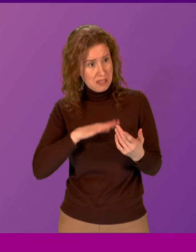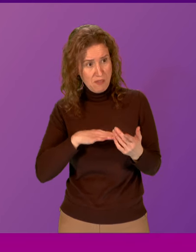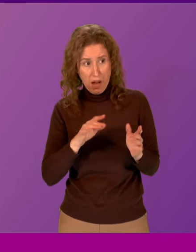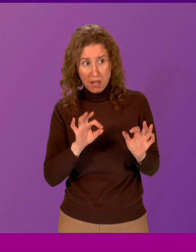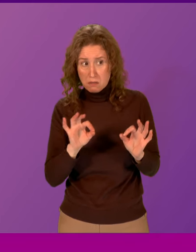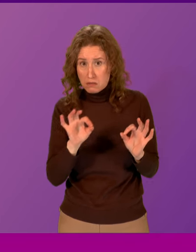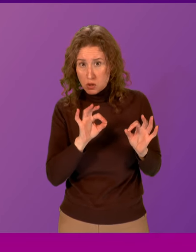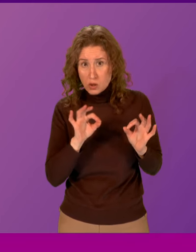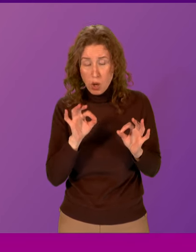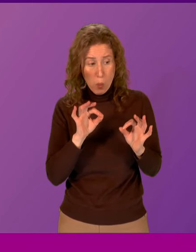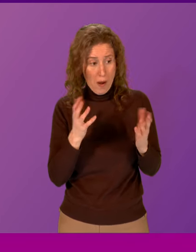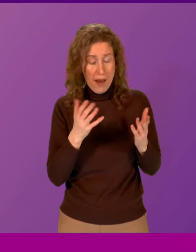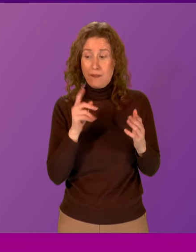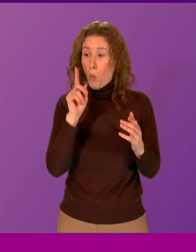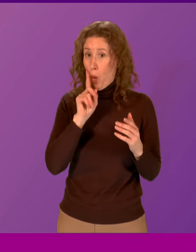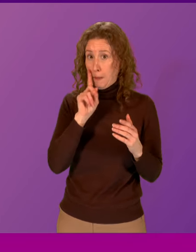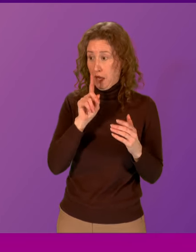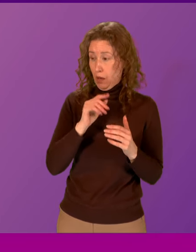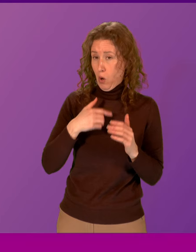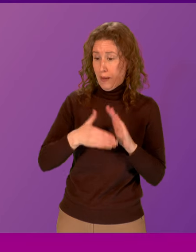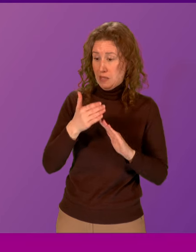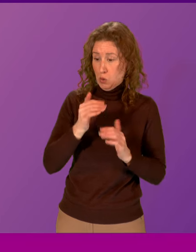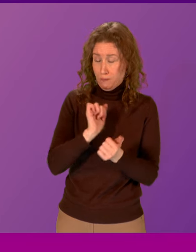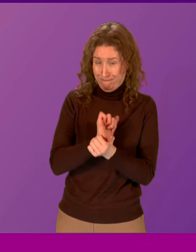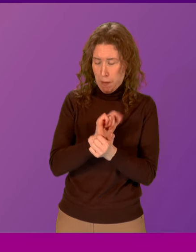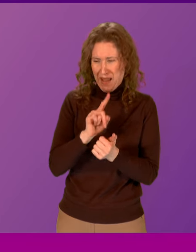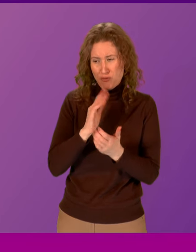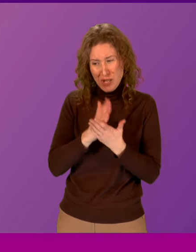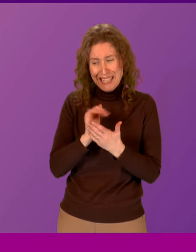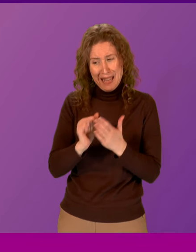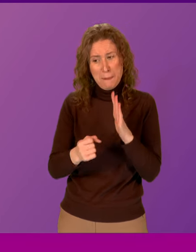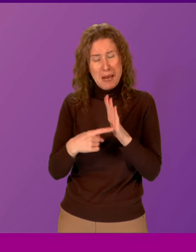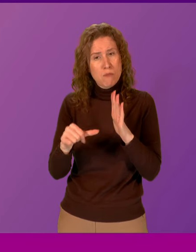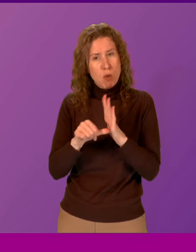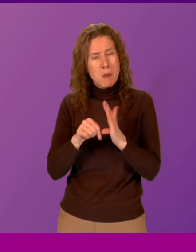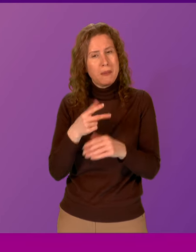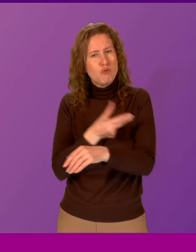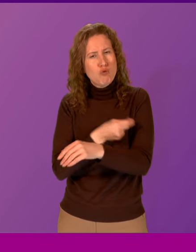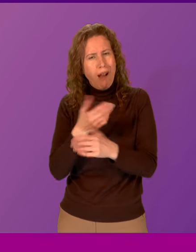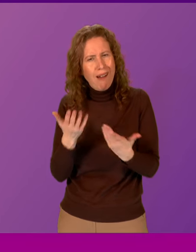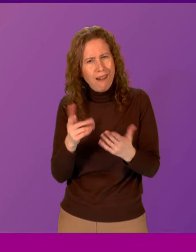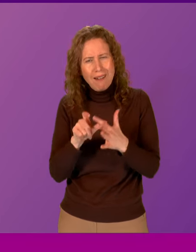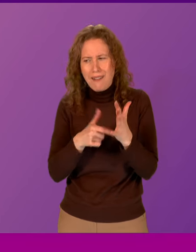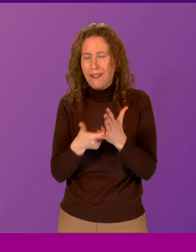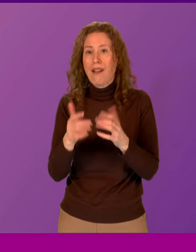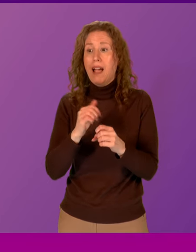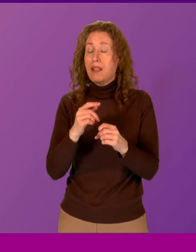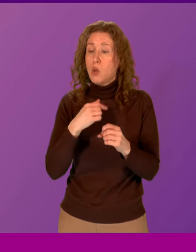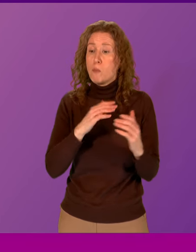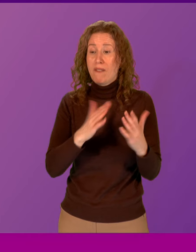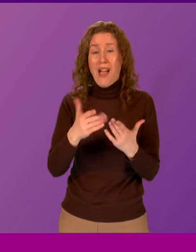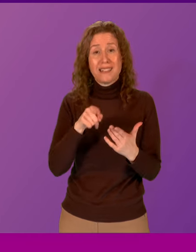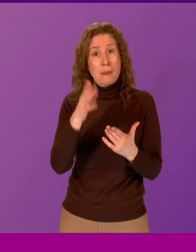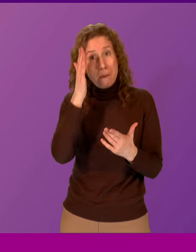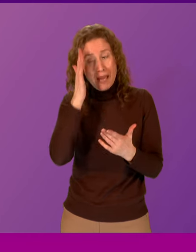bed facility for women offenders with drug use as the main problem, which has kept hundreds of women out of jail?